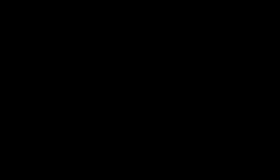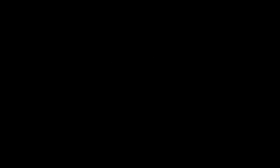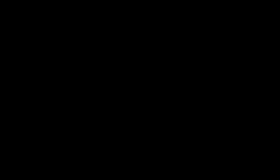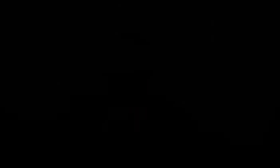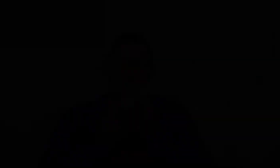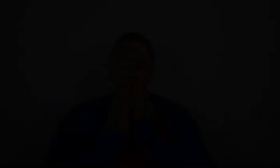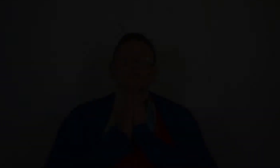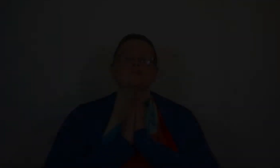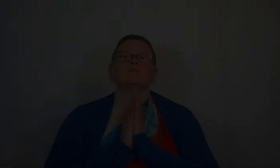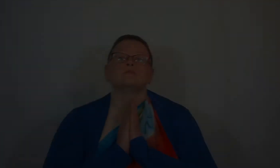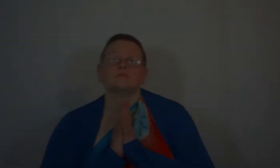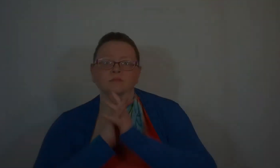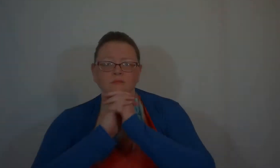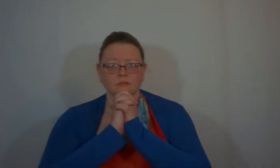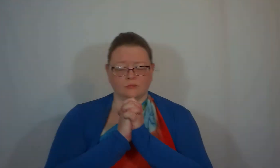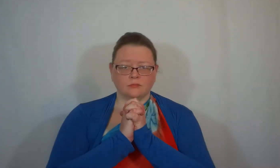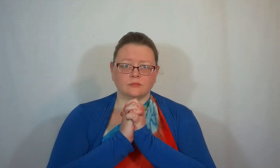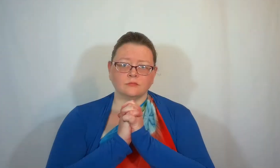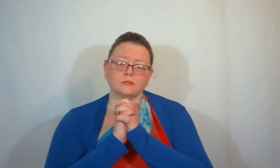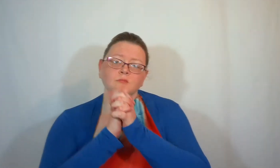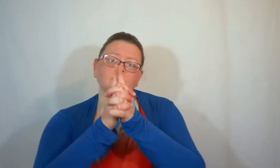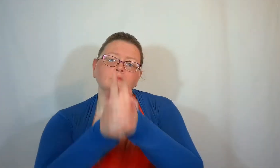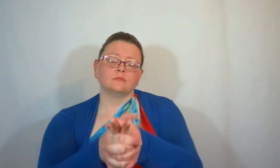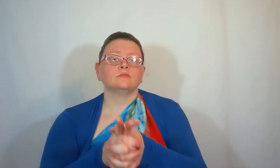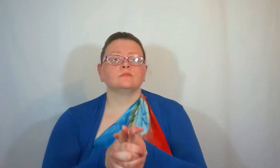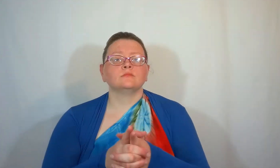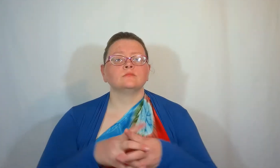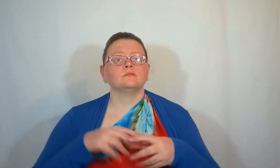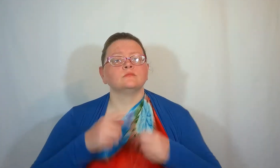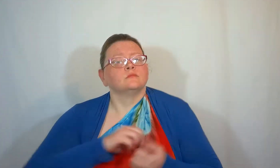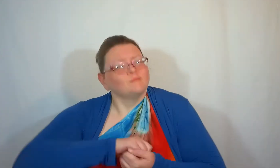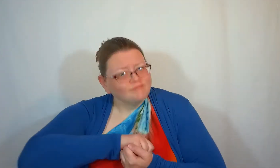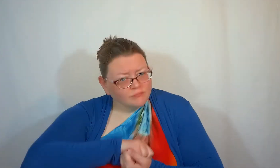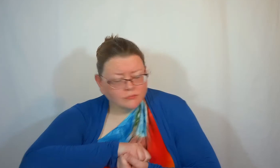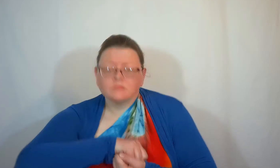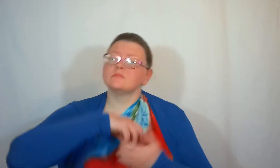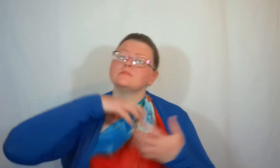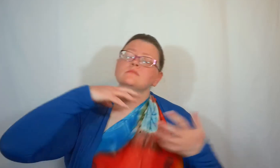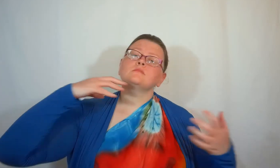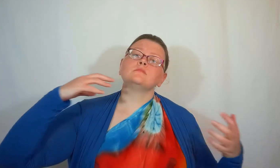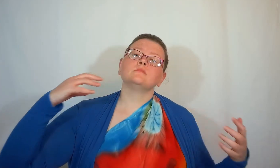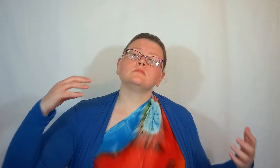I will be with you till the world blows up